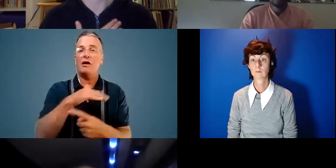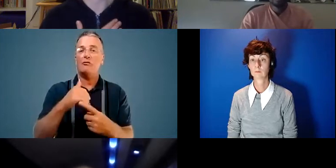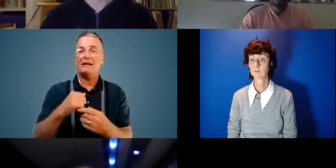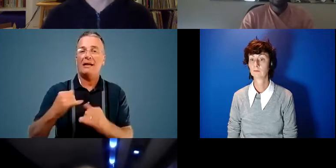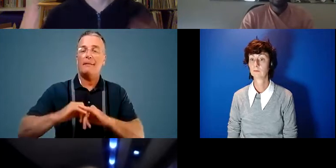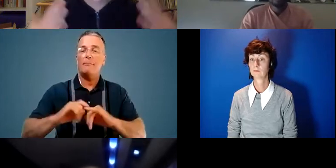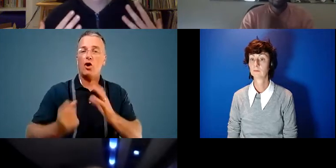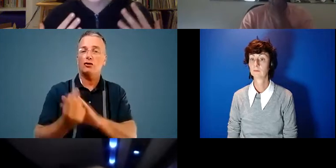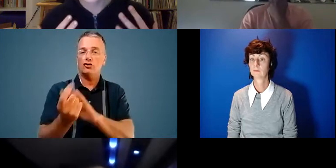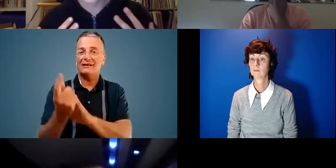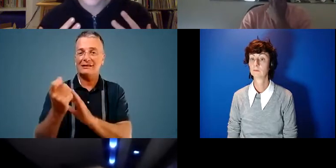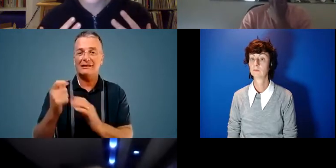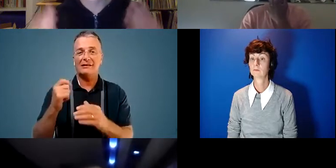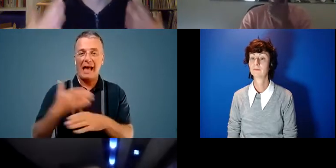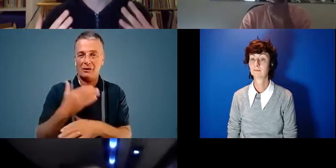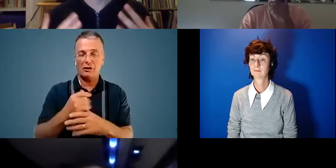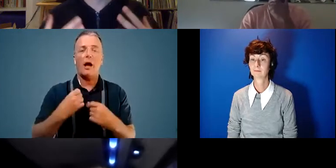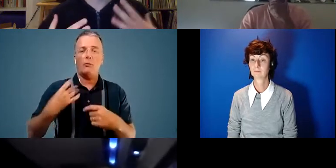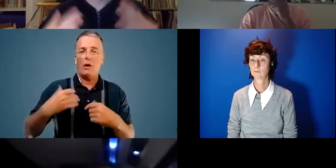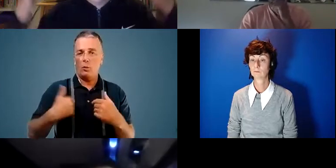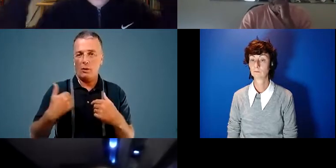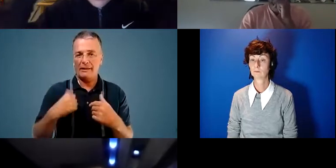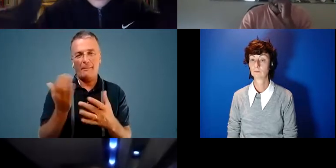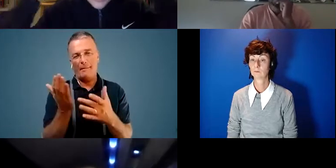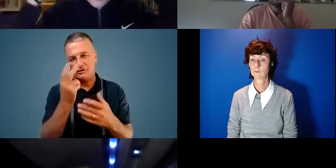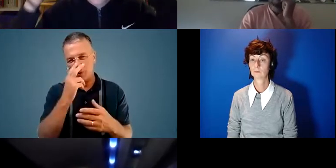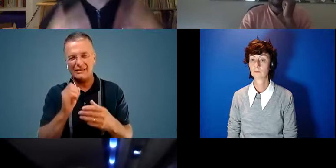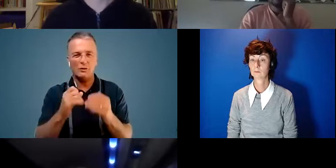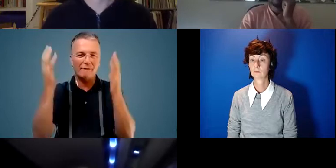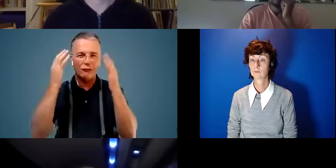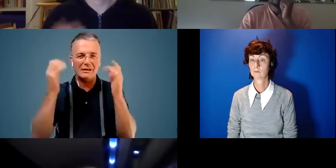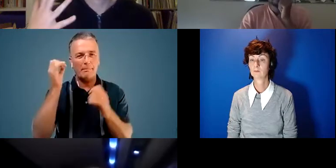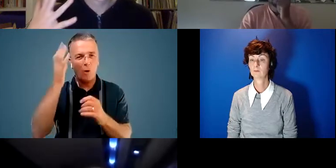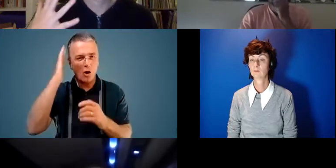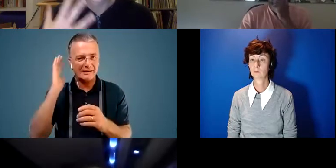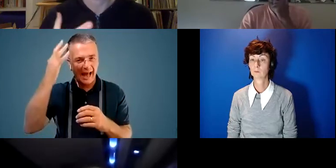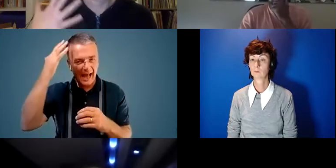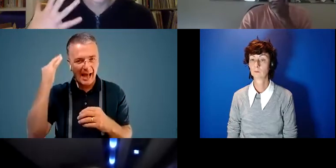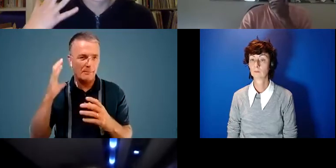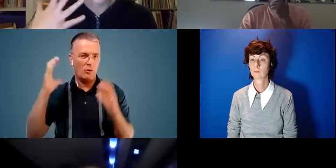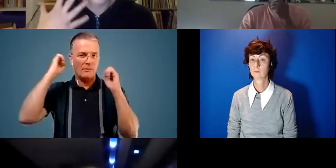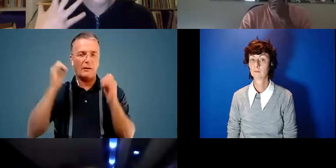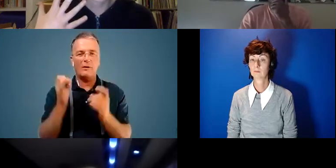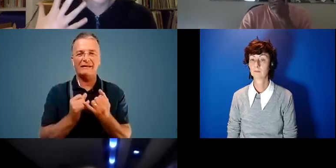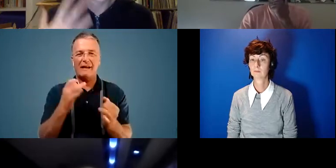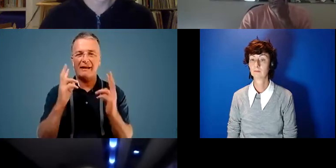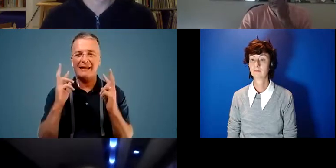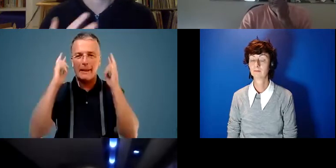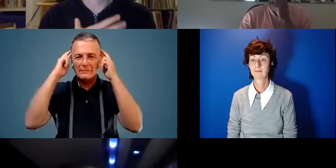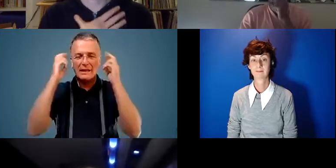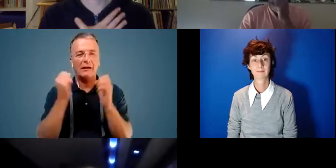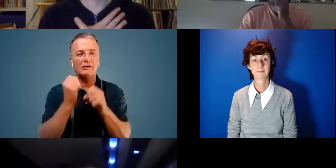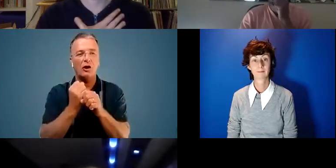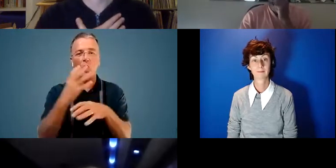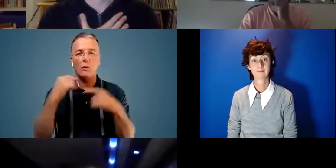at Watershed. I'm a white woman in my mid-20s with kind of like frizzy blonde hair, pulled back with silver clips and gold hoops